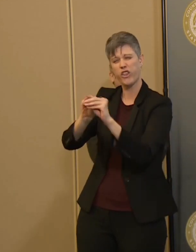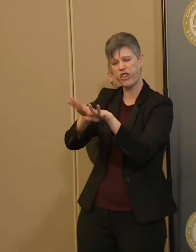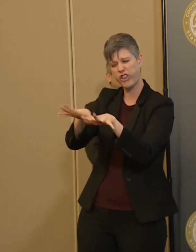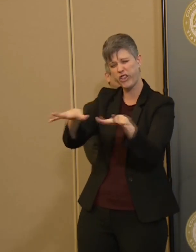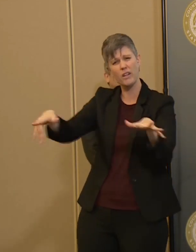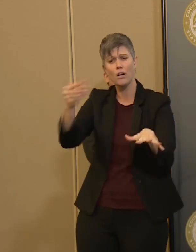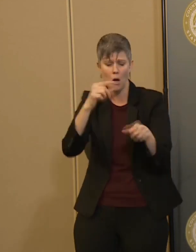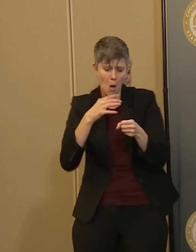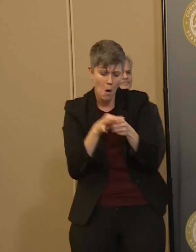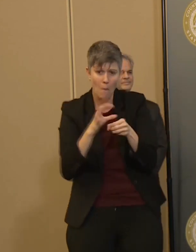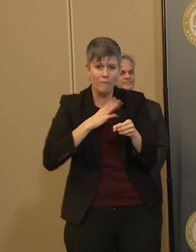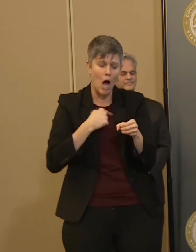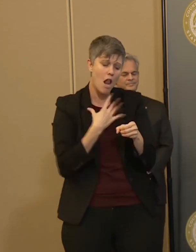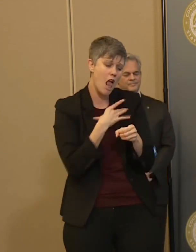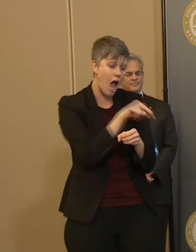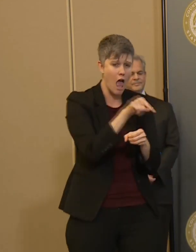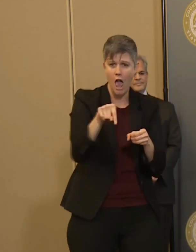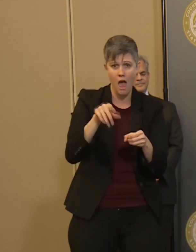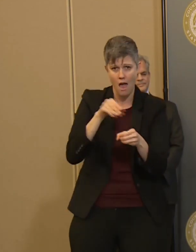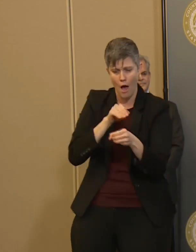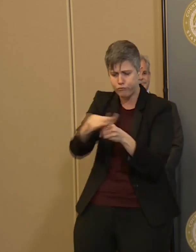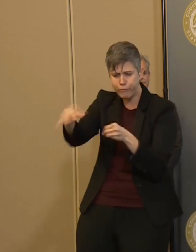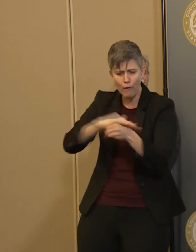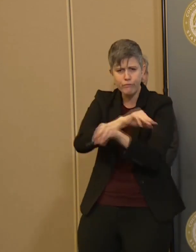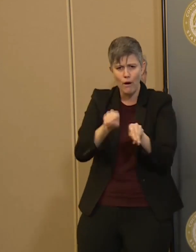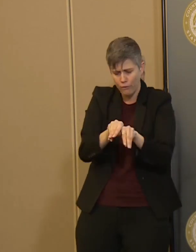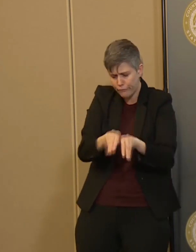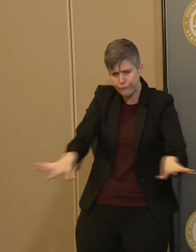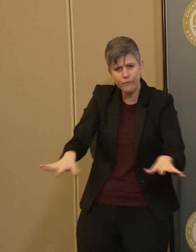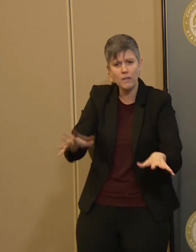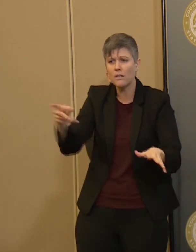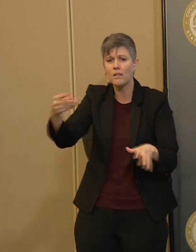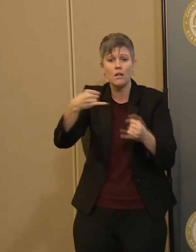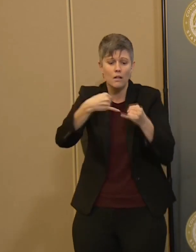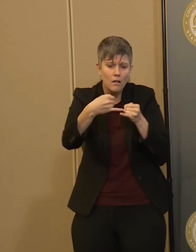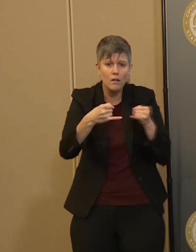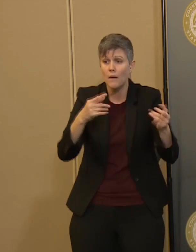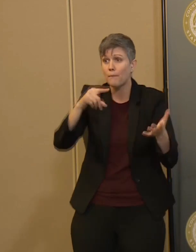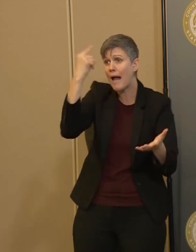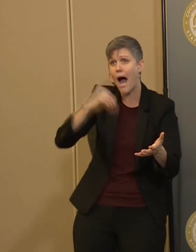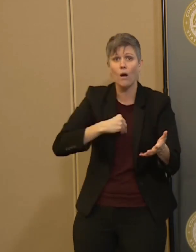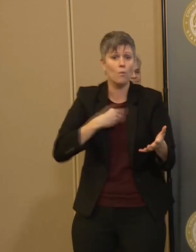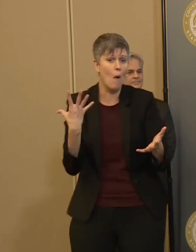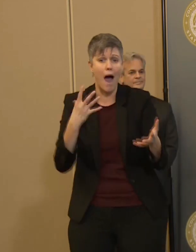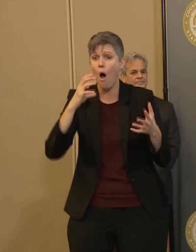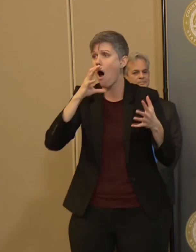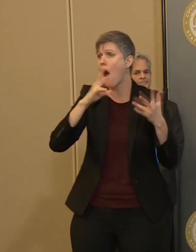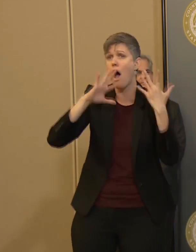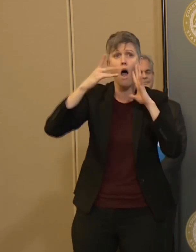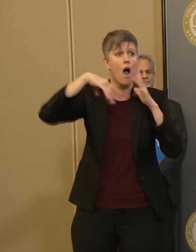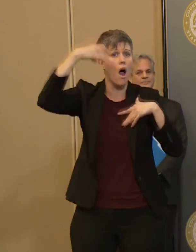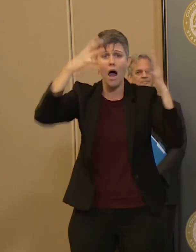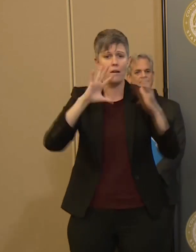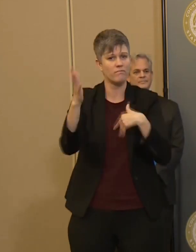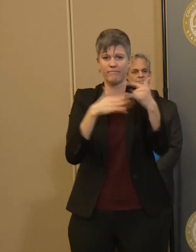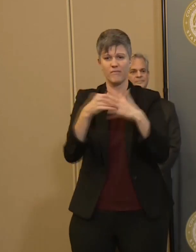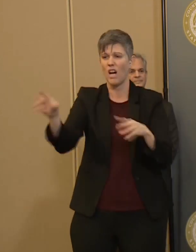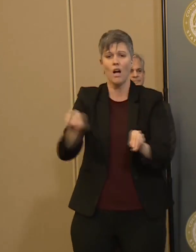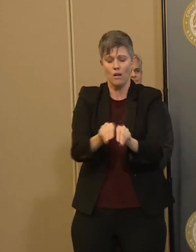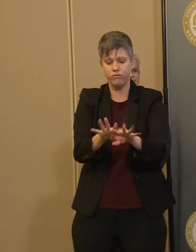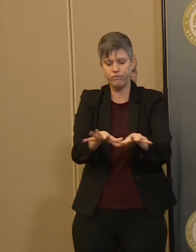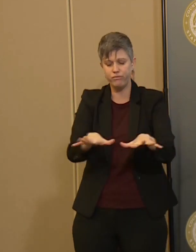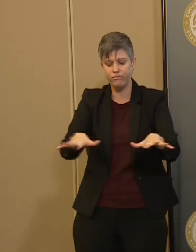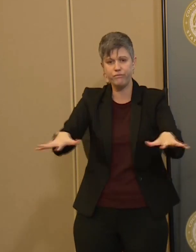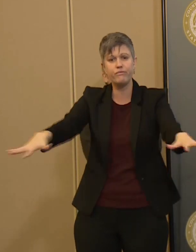or Travis County. It knows no boundary of white or black or young or old. This virus knows no boundaries,